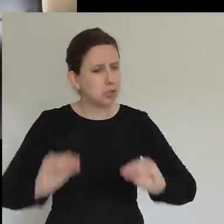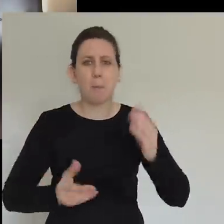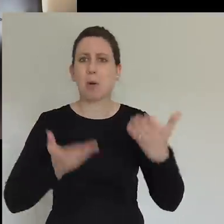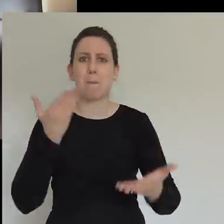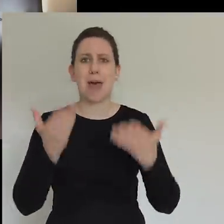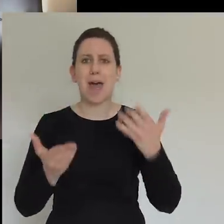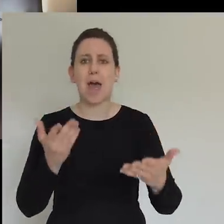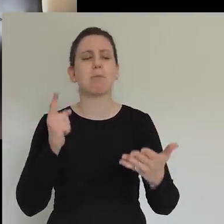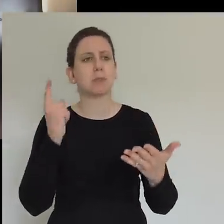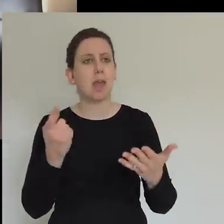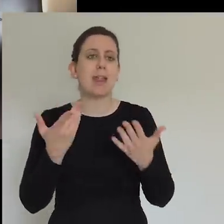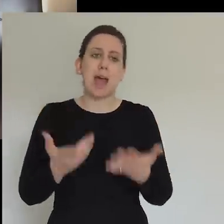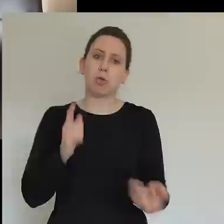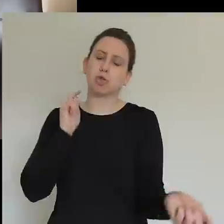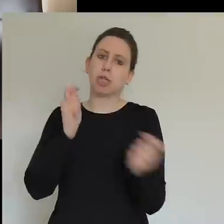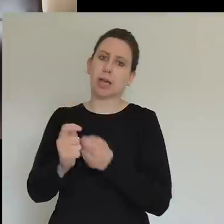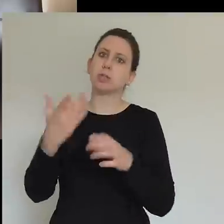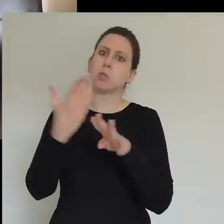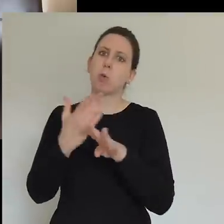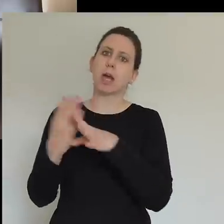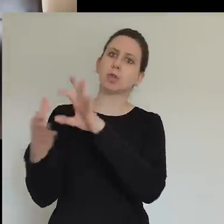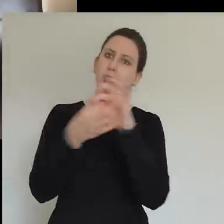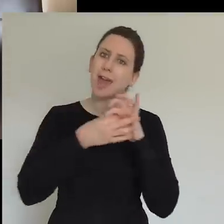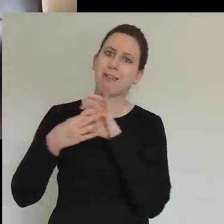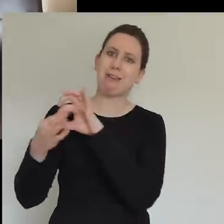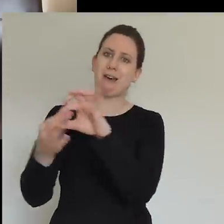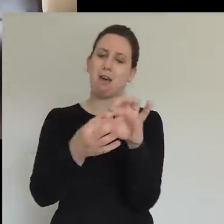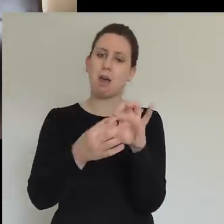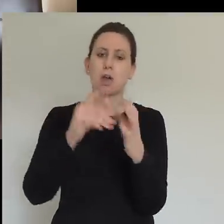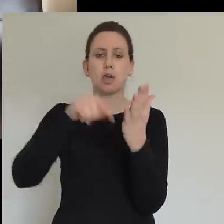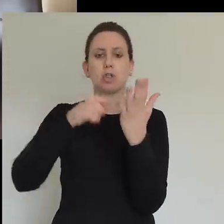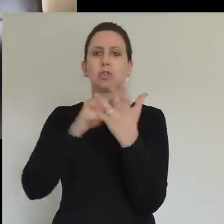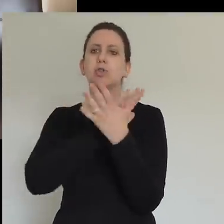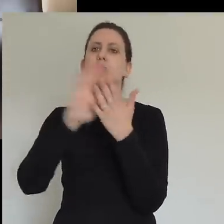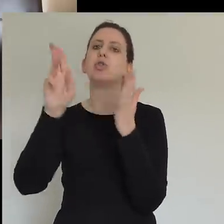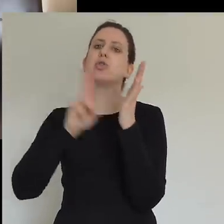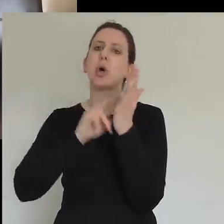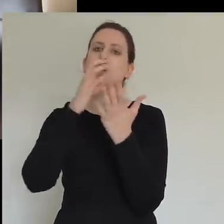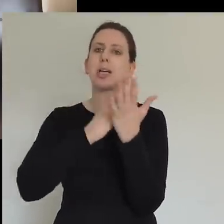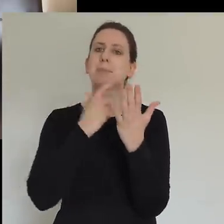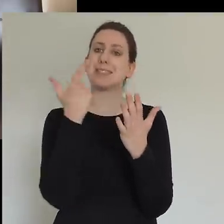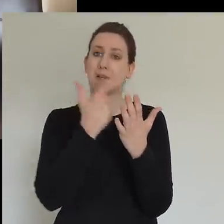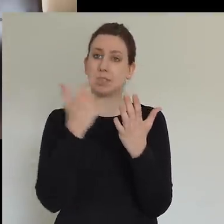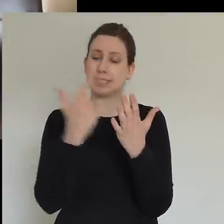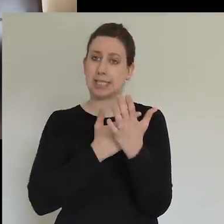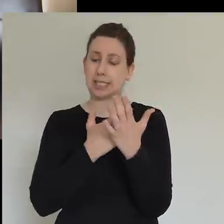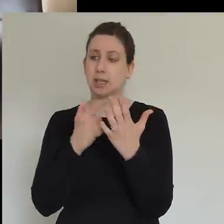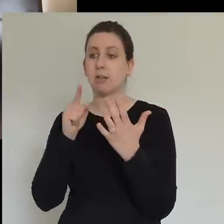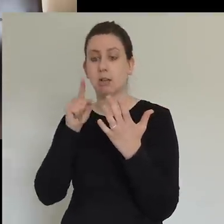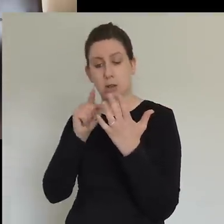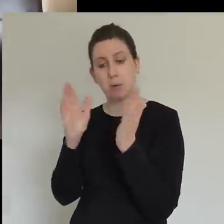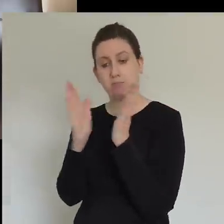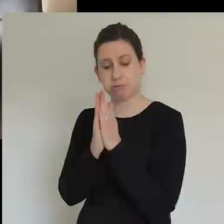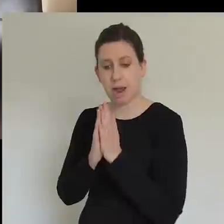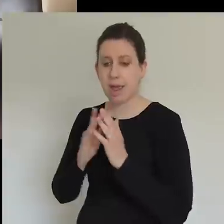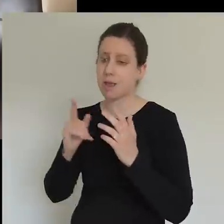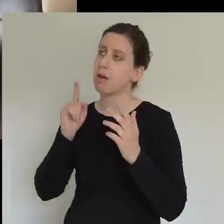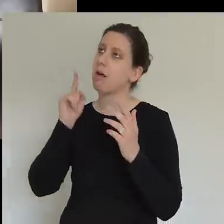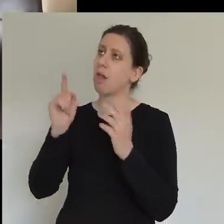working alongside each other. In John 17, Jesus prays that the church might be one that the world would believe. It's that kind of oneness we need to be